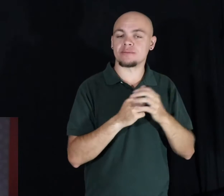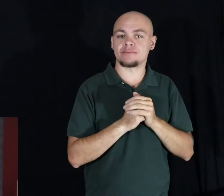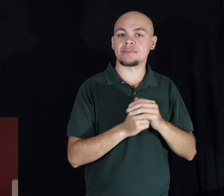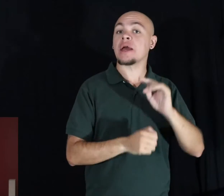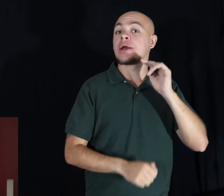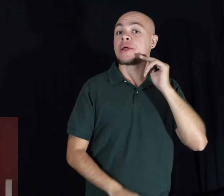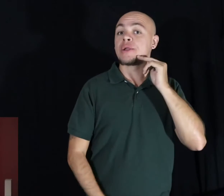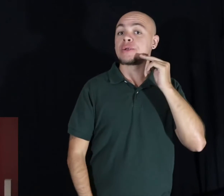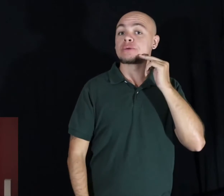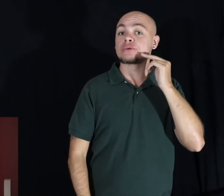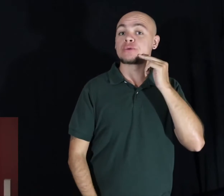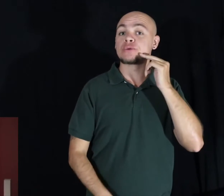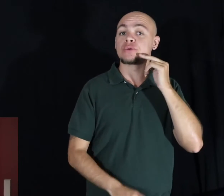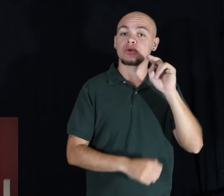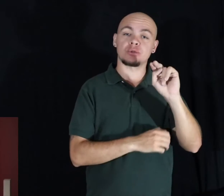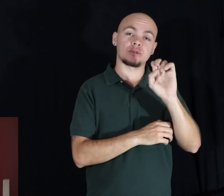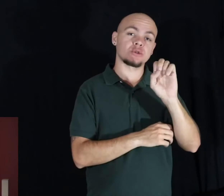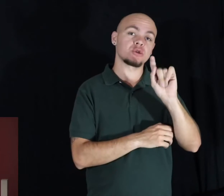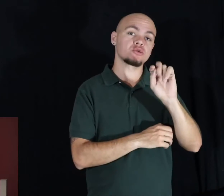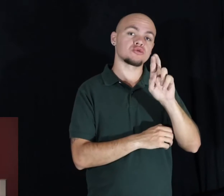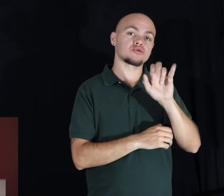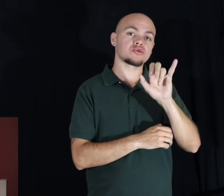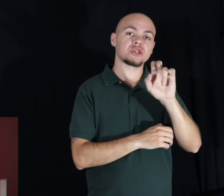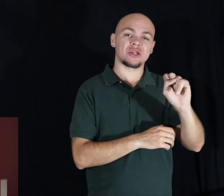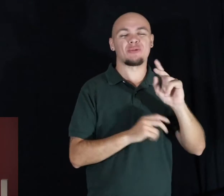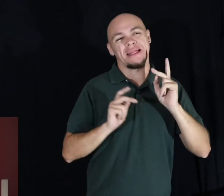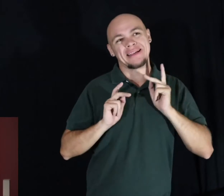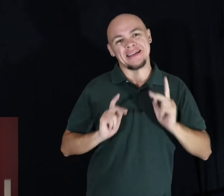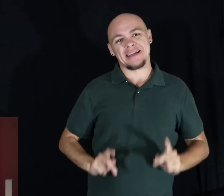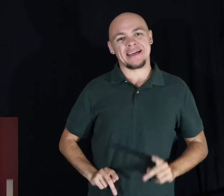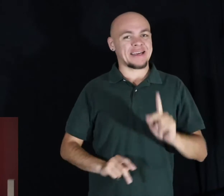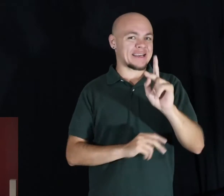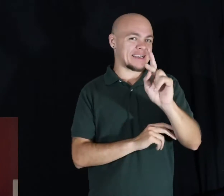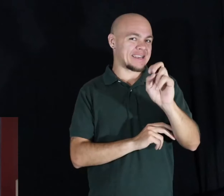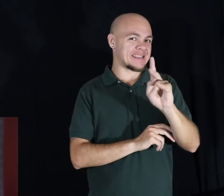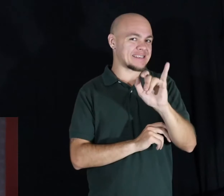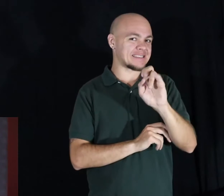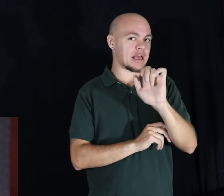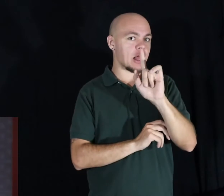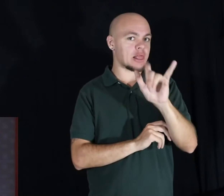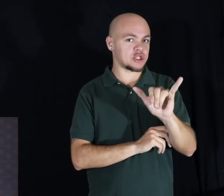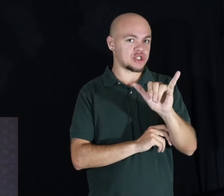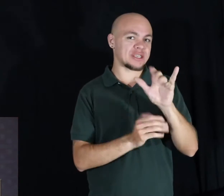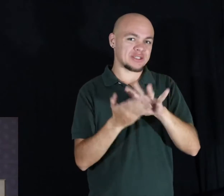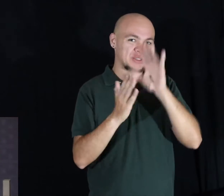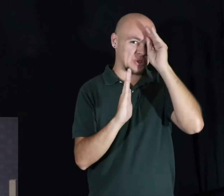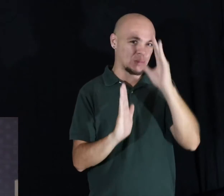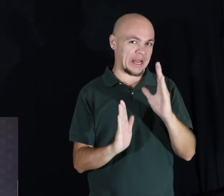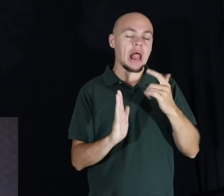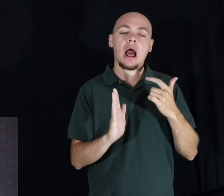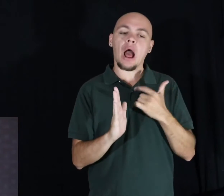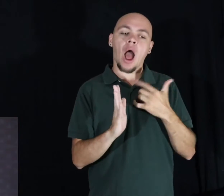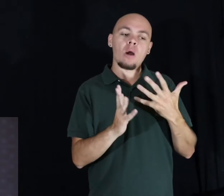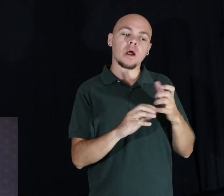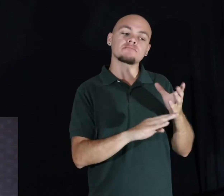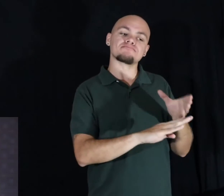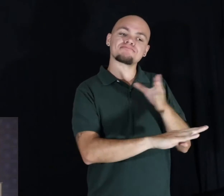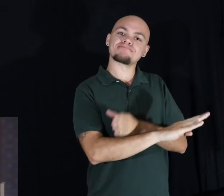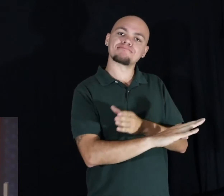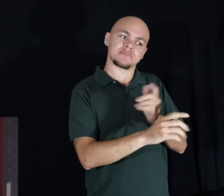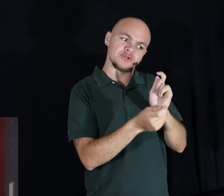nutrition or a kinesiology student with an intense interest in nutrition, I knew that I had to do something about it.